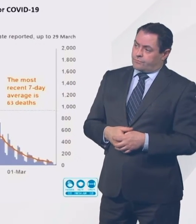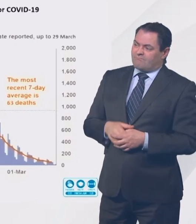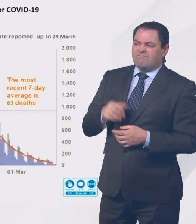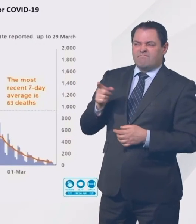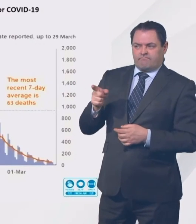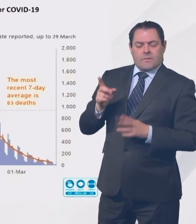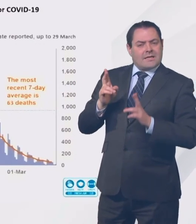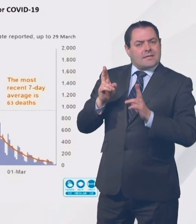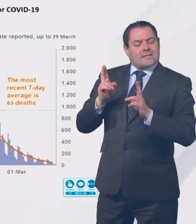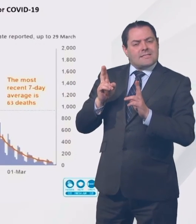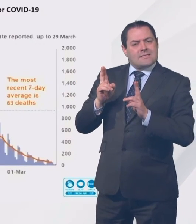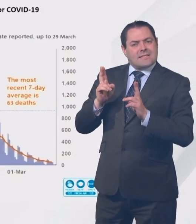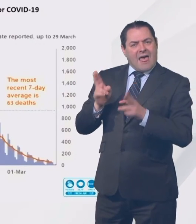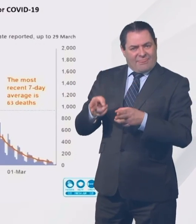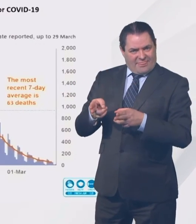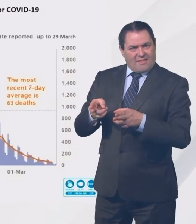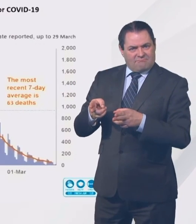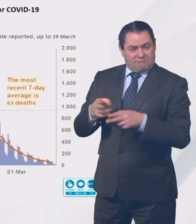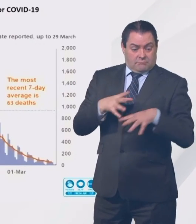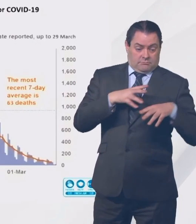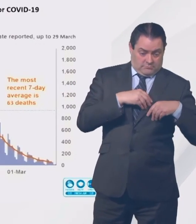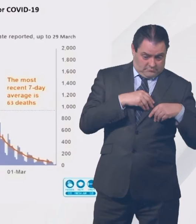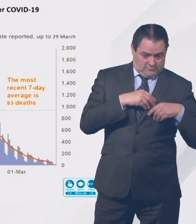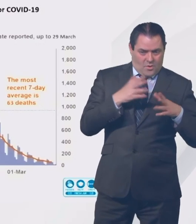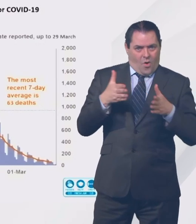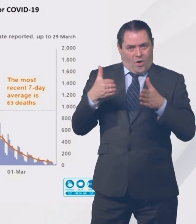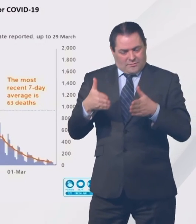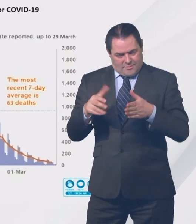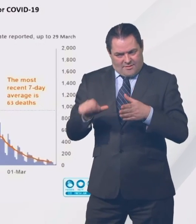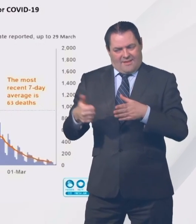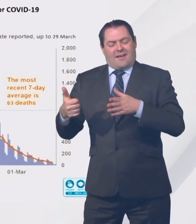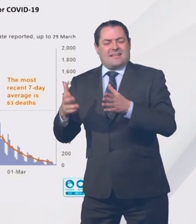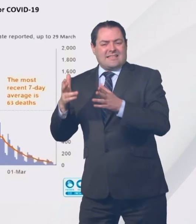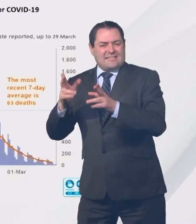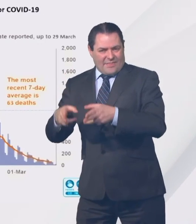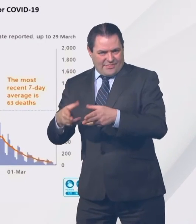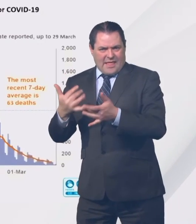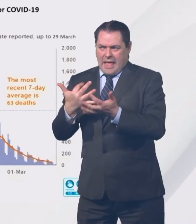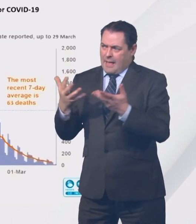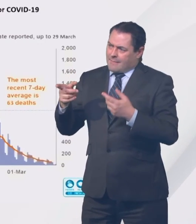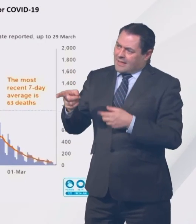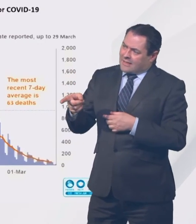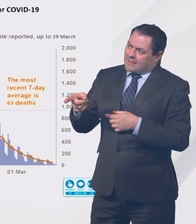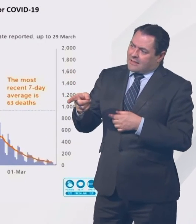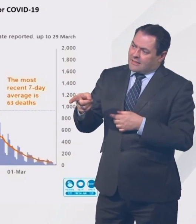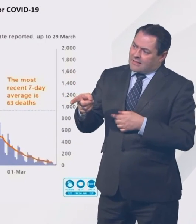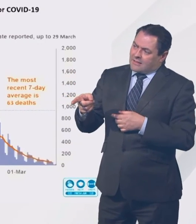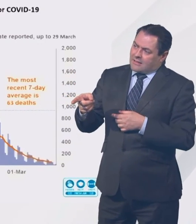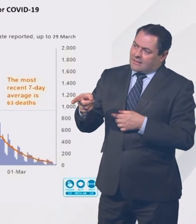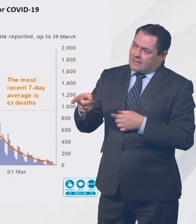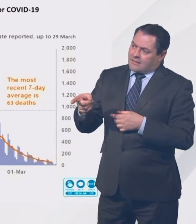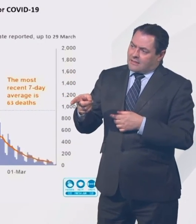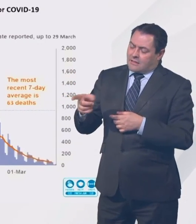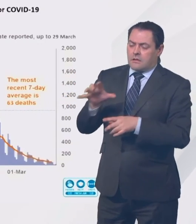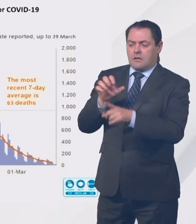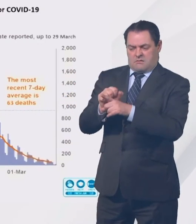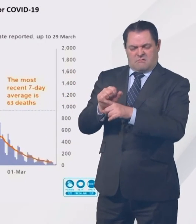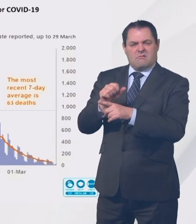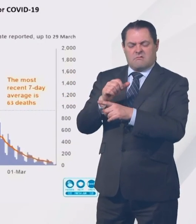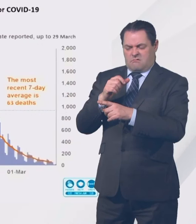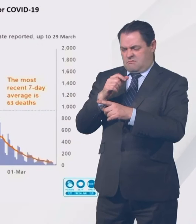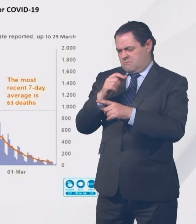And the best news really on this is that the number of deaths of people who had a positive test for COVID